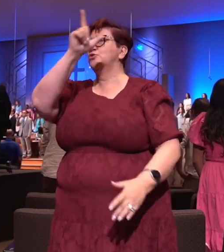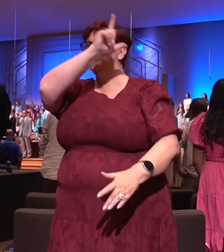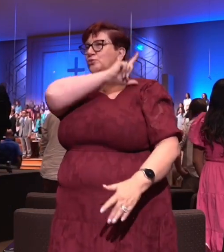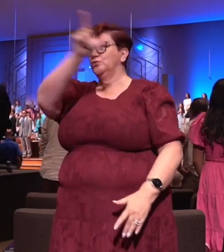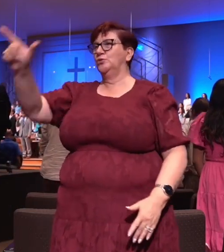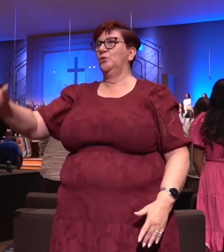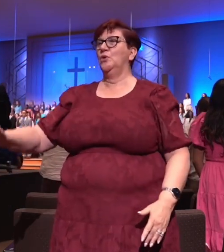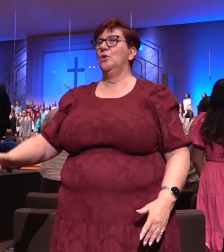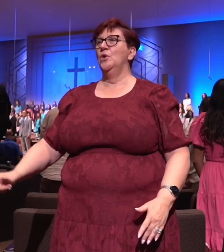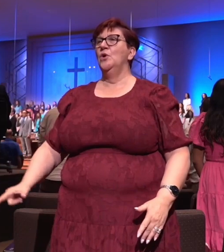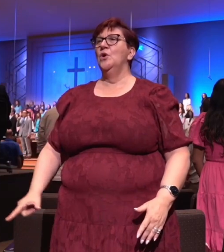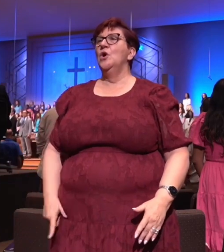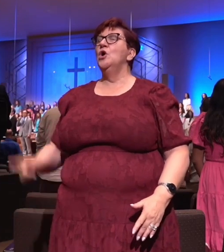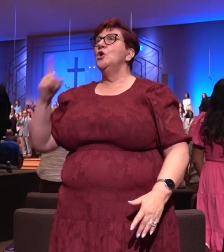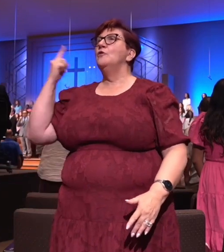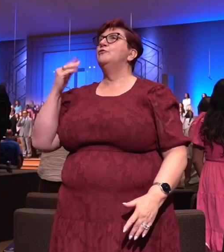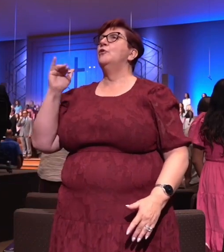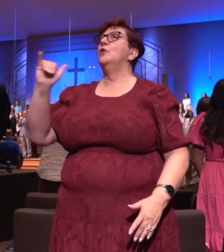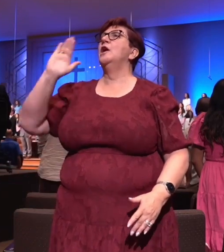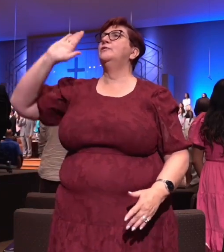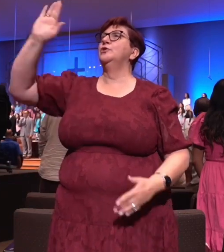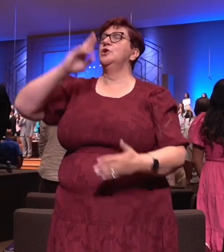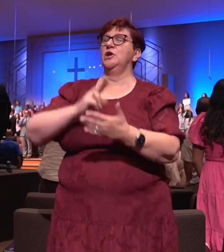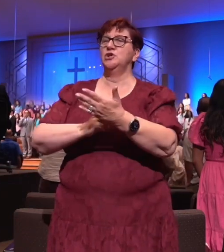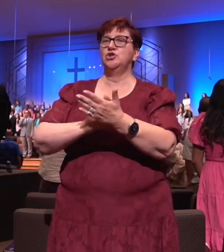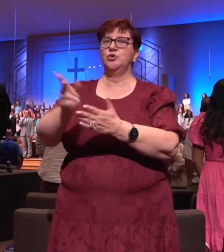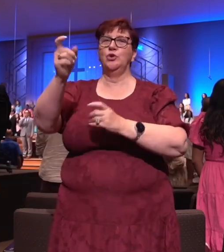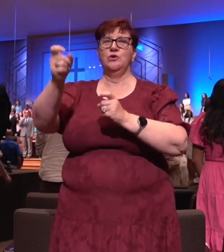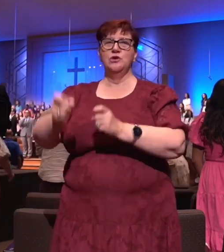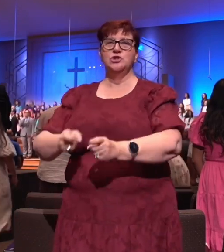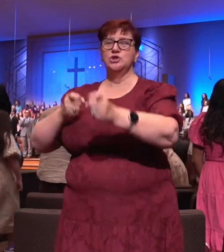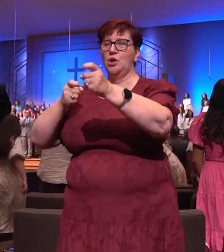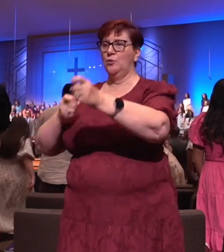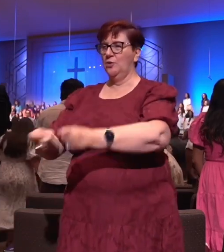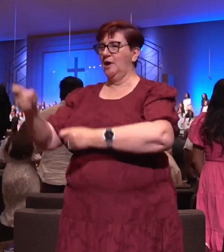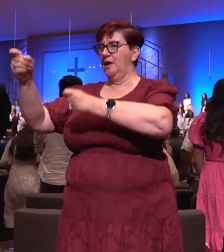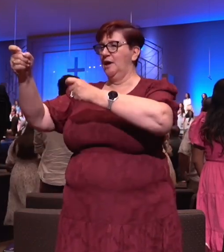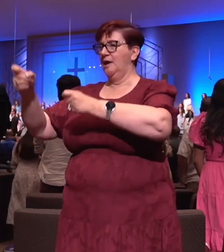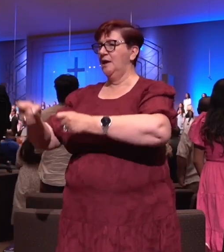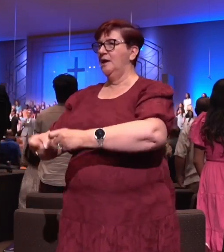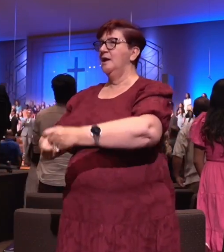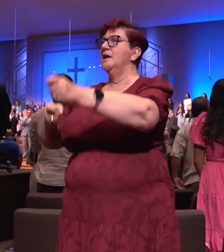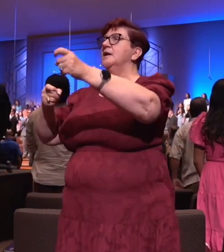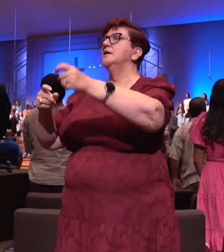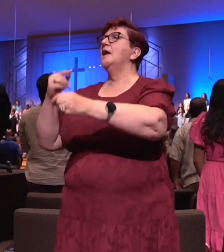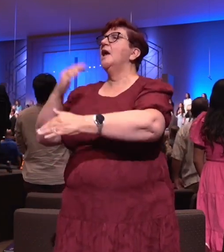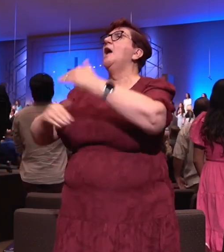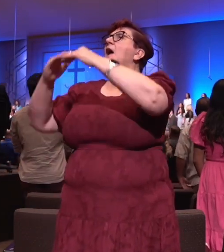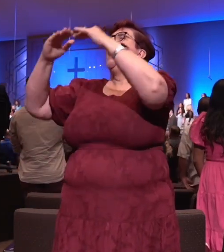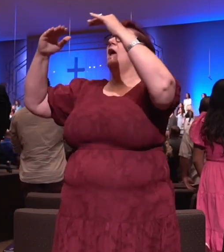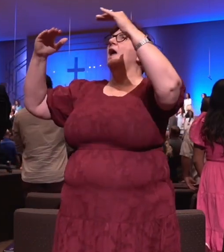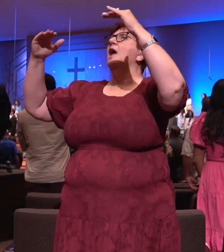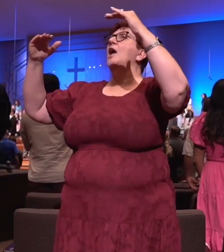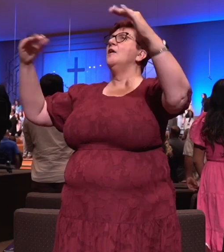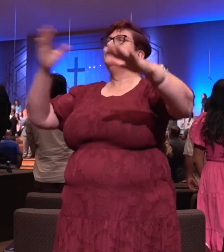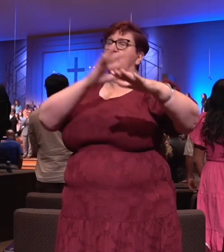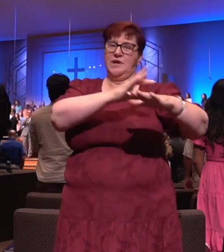the Lord, forever His truth shall reign, heaven